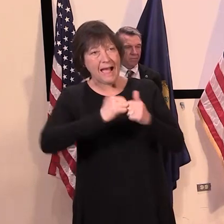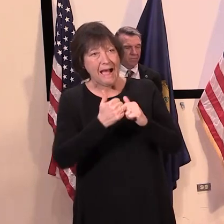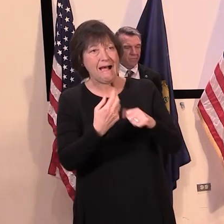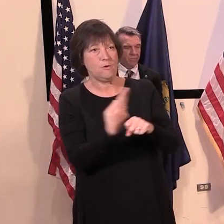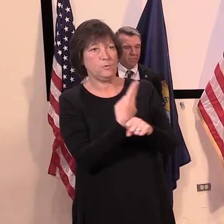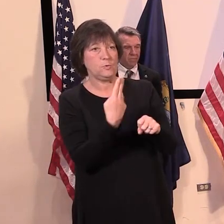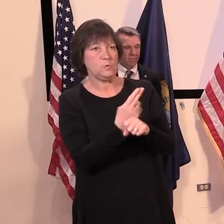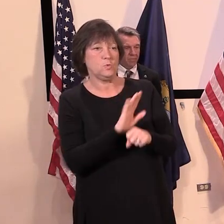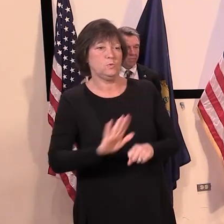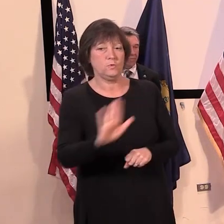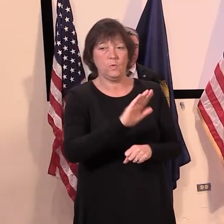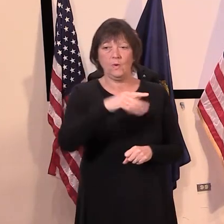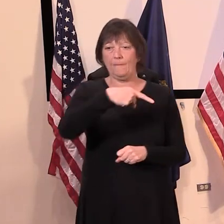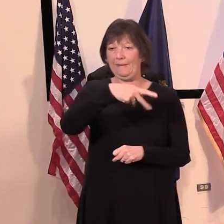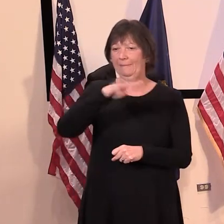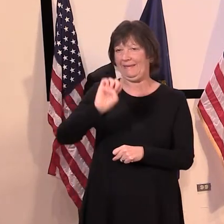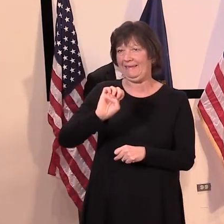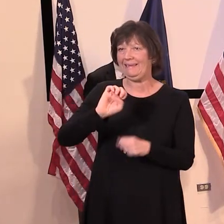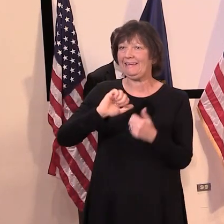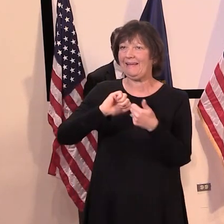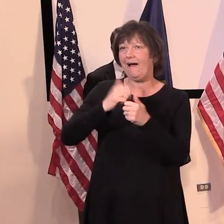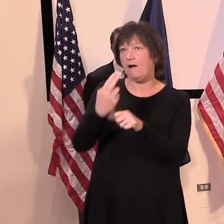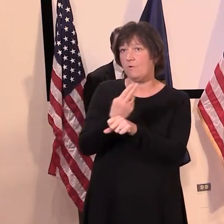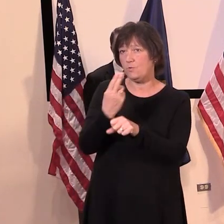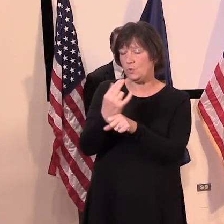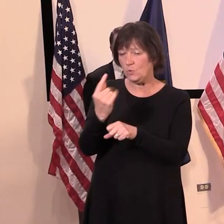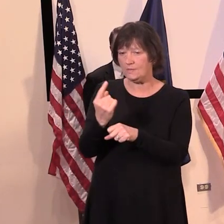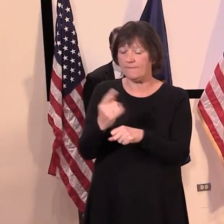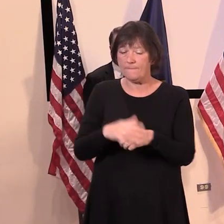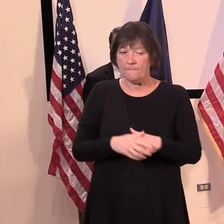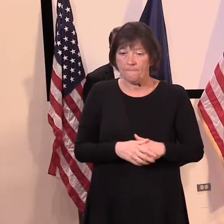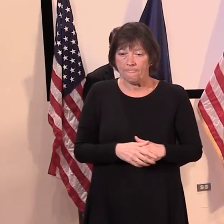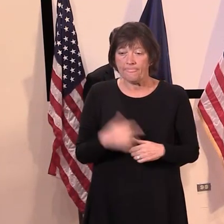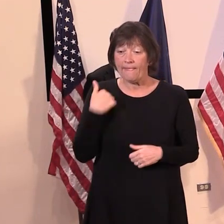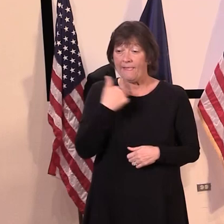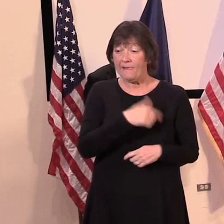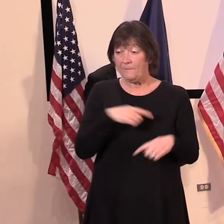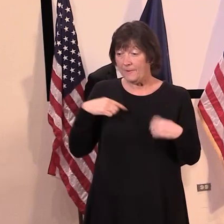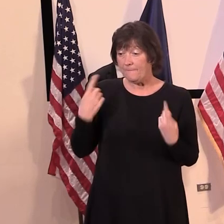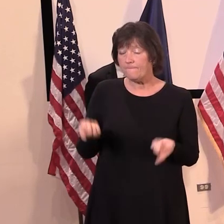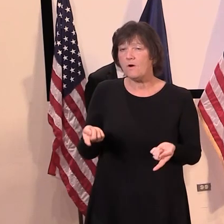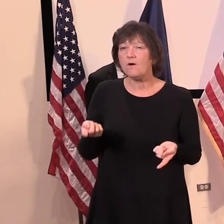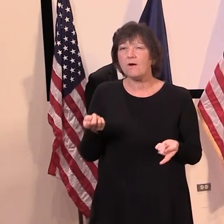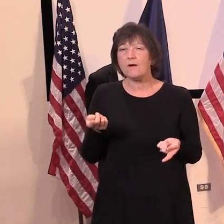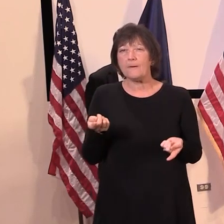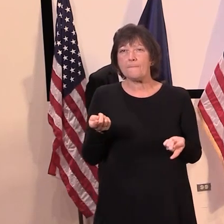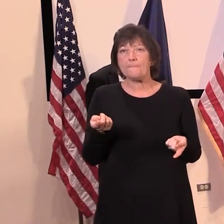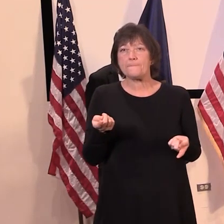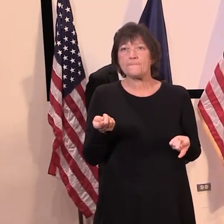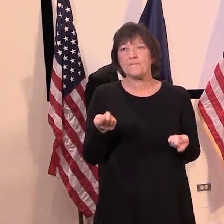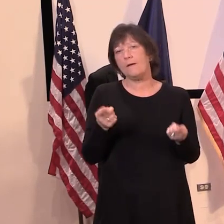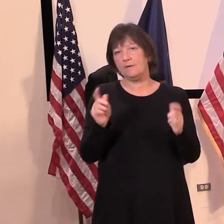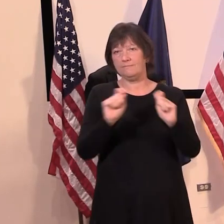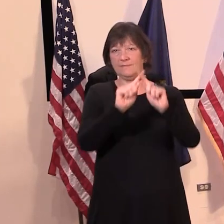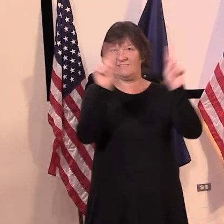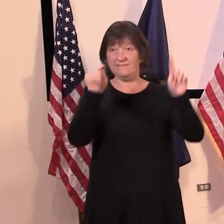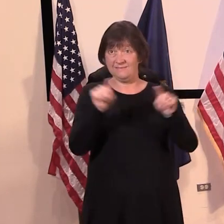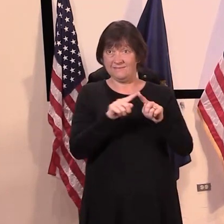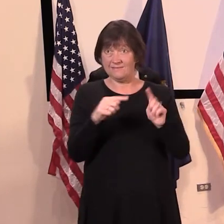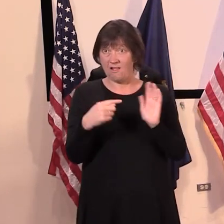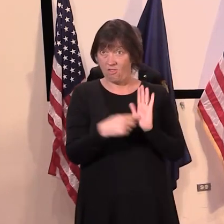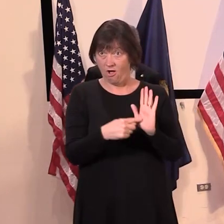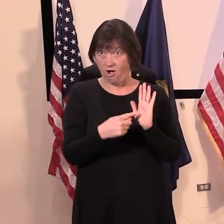how they're deploying their PPE because, um, we have had, as you can see in the, in the slides, we can,